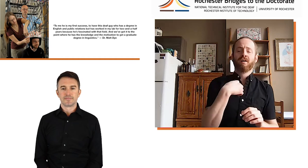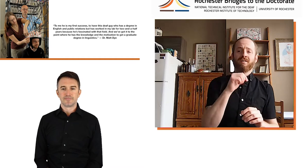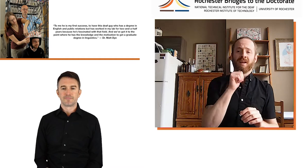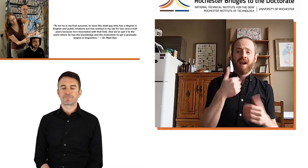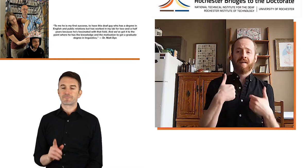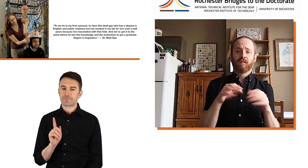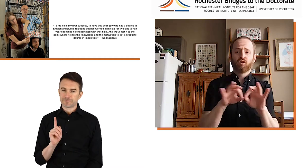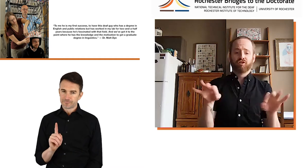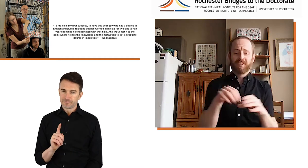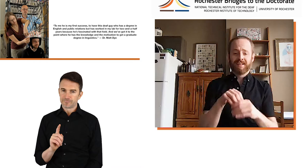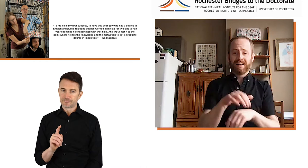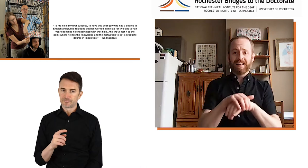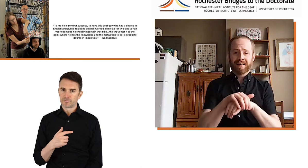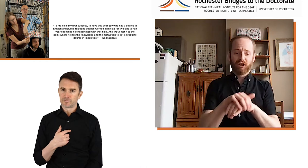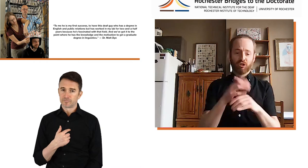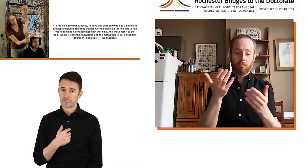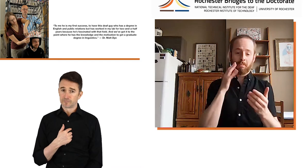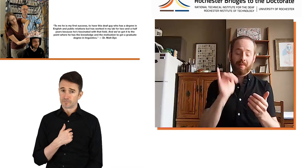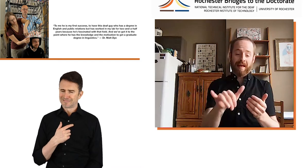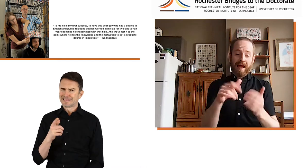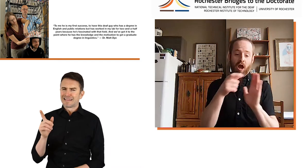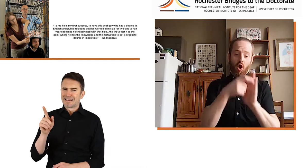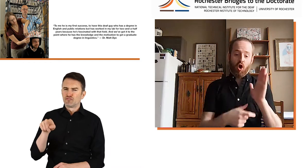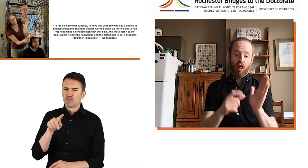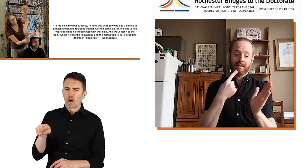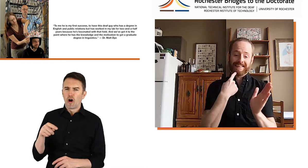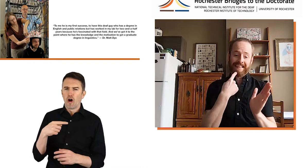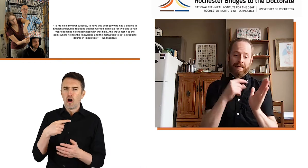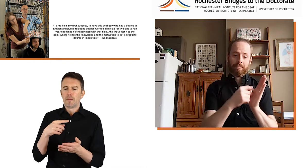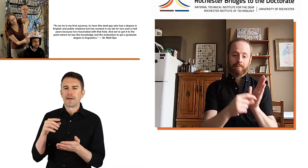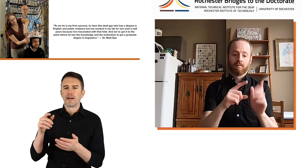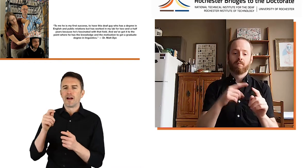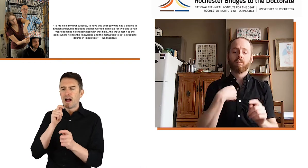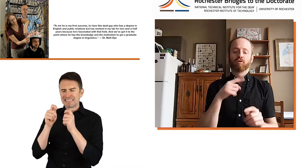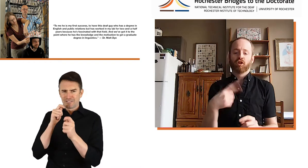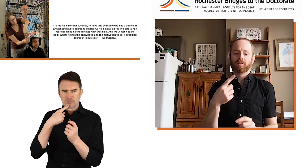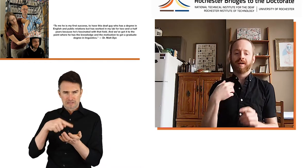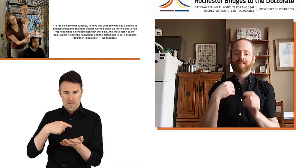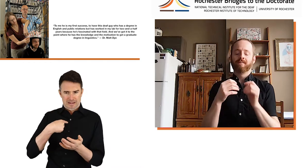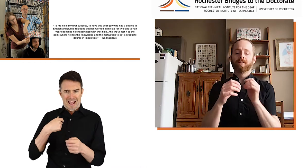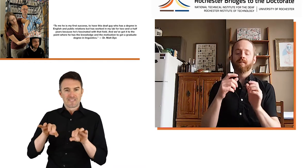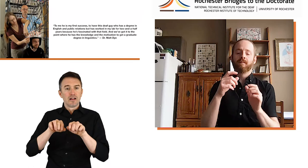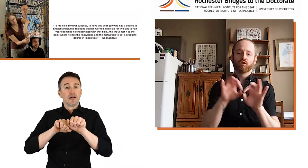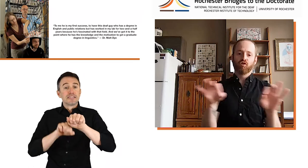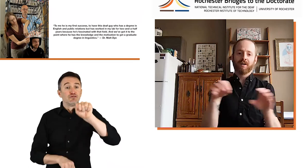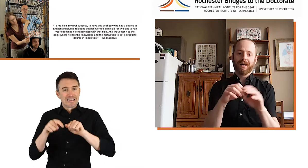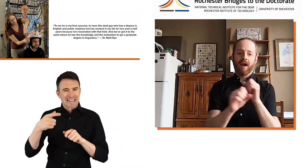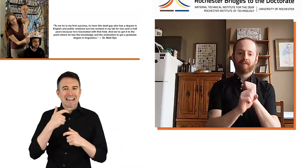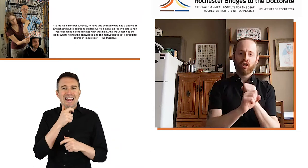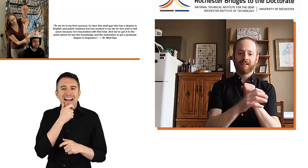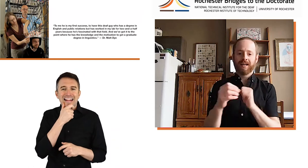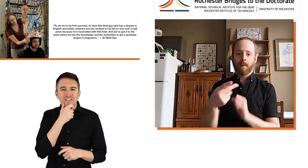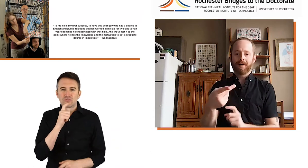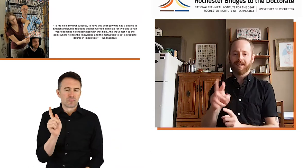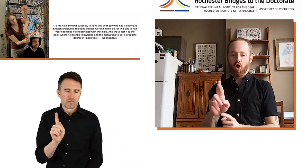And just to clarify here, I did not have a degree in English. The article says that I did, but I really just had